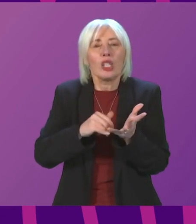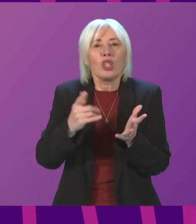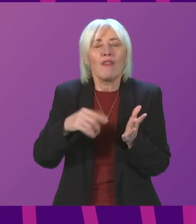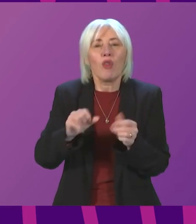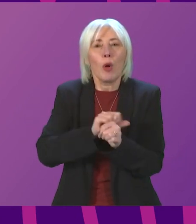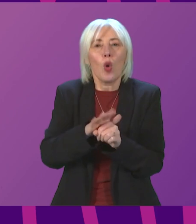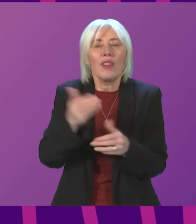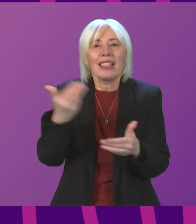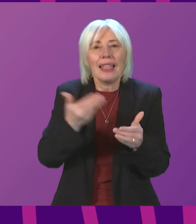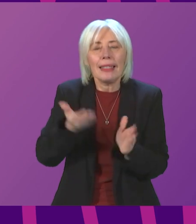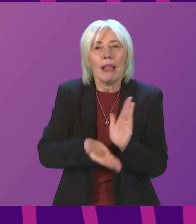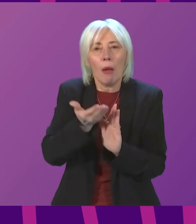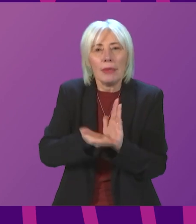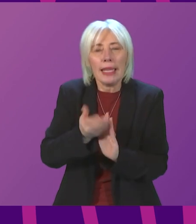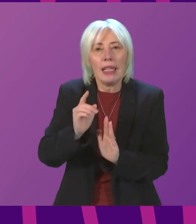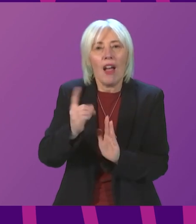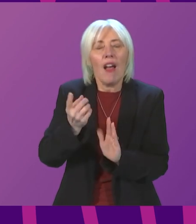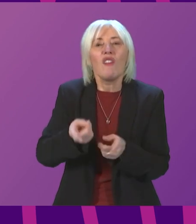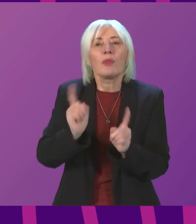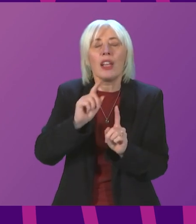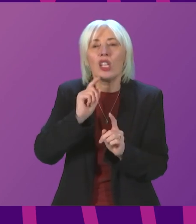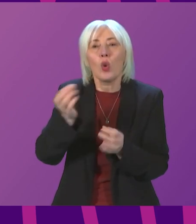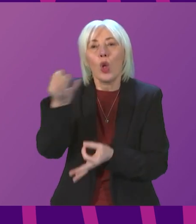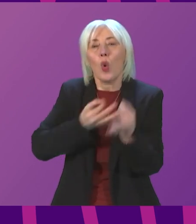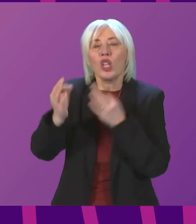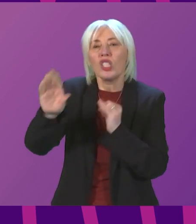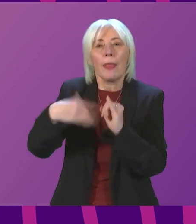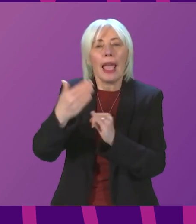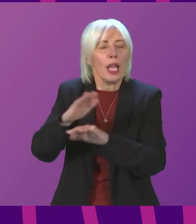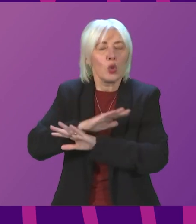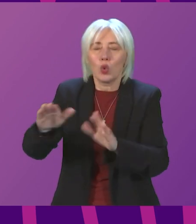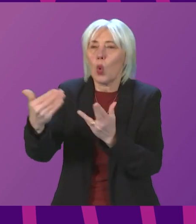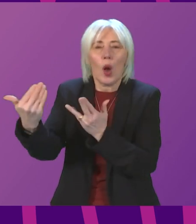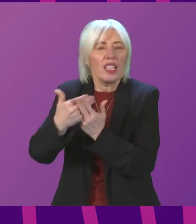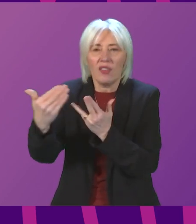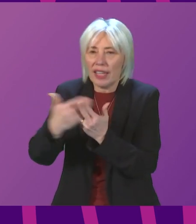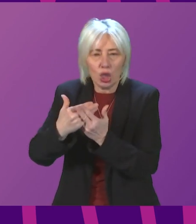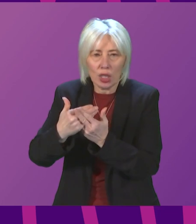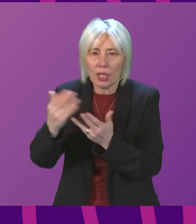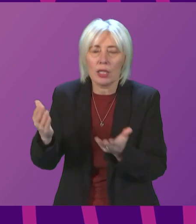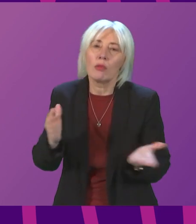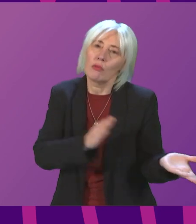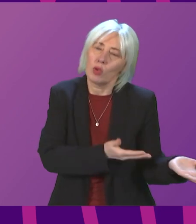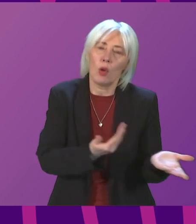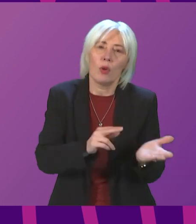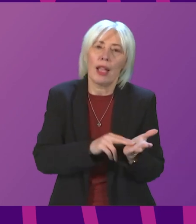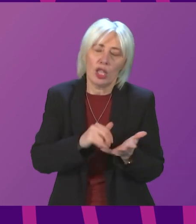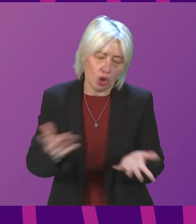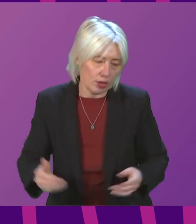Sturgeon on COVID-19 update. The First Minister will take questions at the end of her statement, and so there should be no interventions or interruptions. I